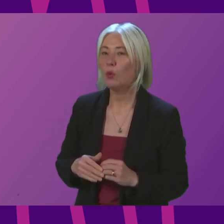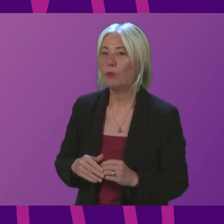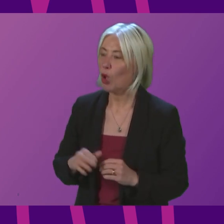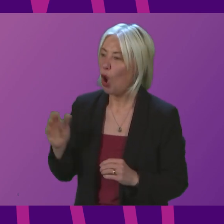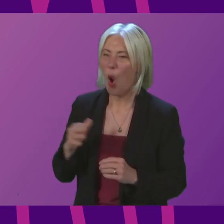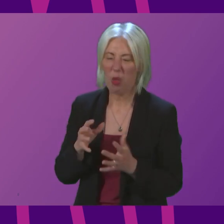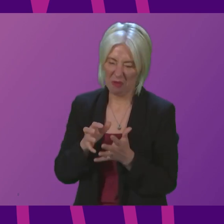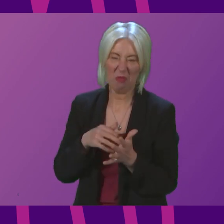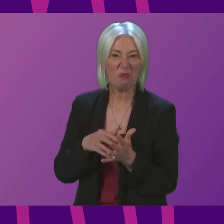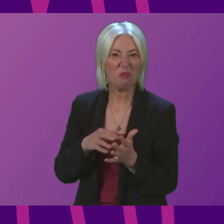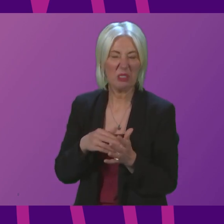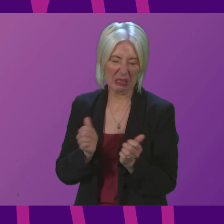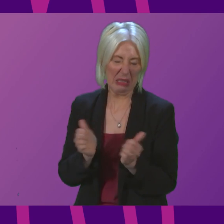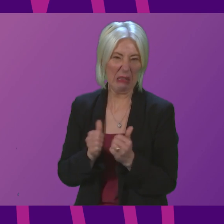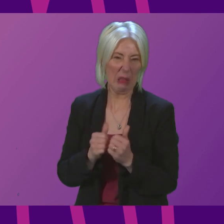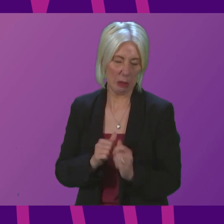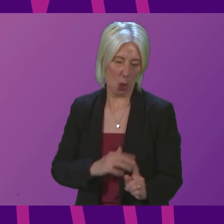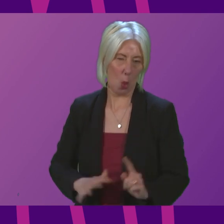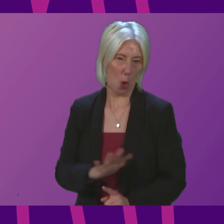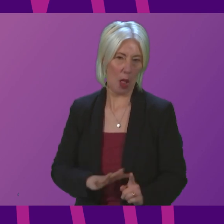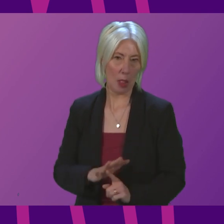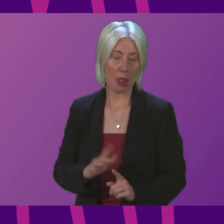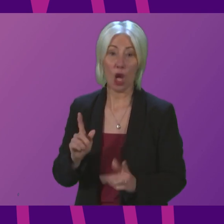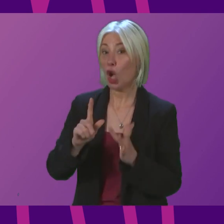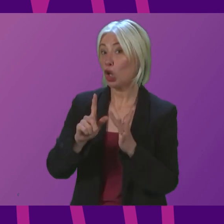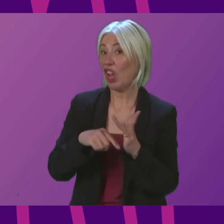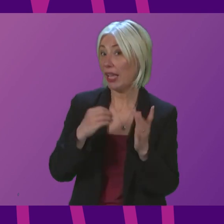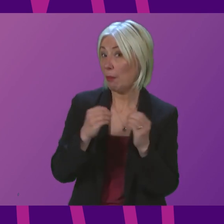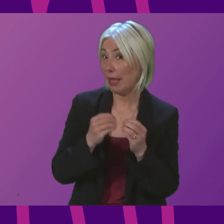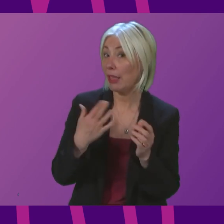these grubby deals at local level have been approved by Jackie Bailey.